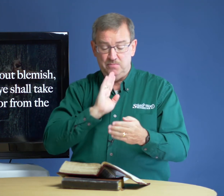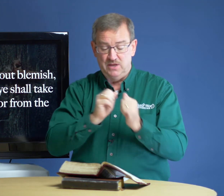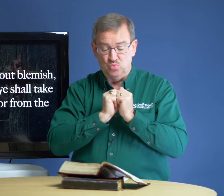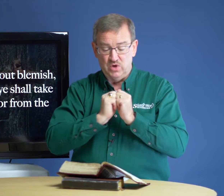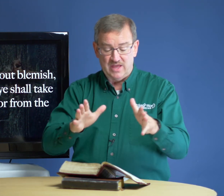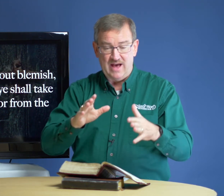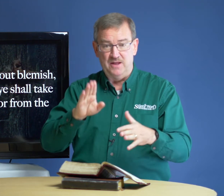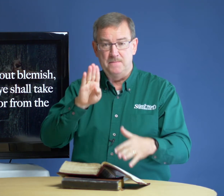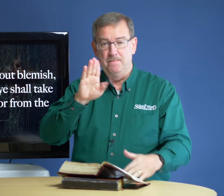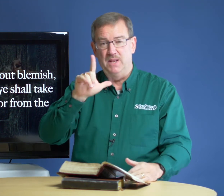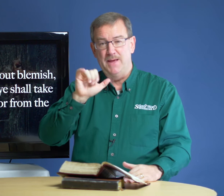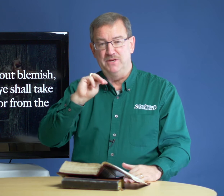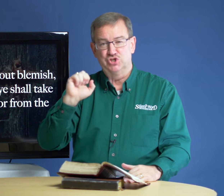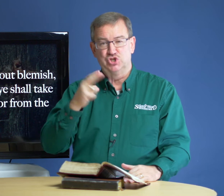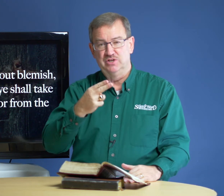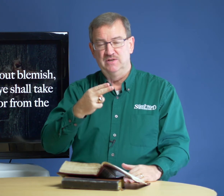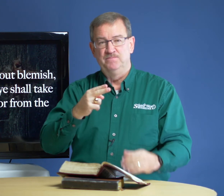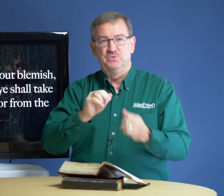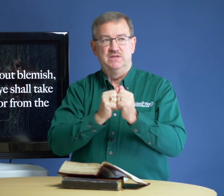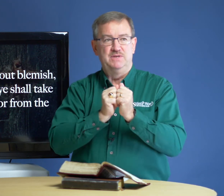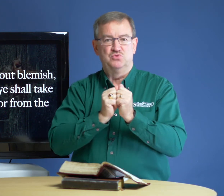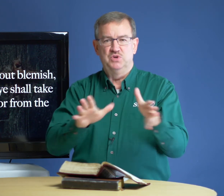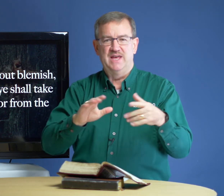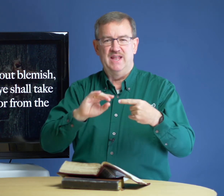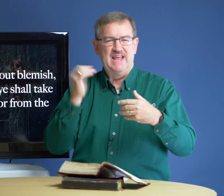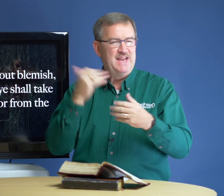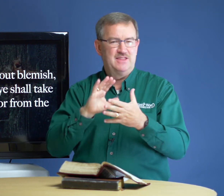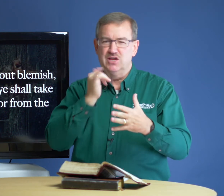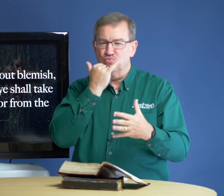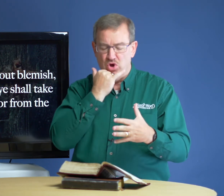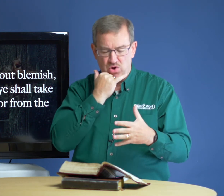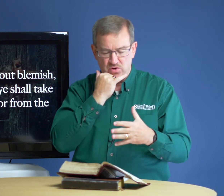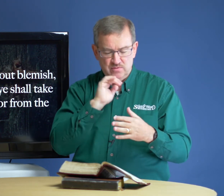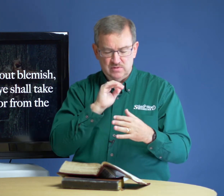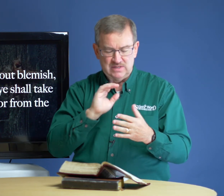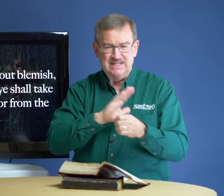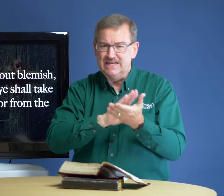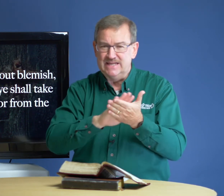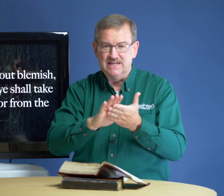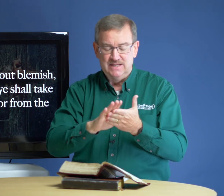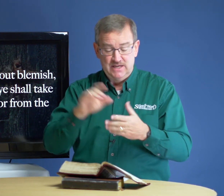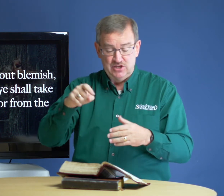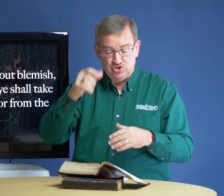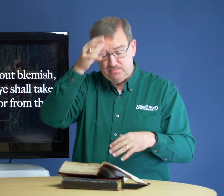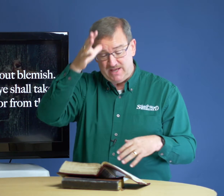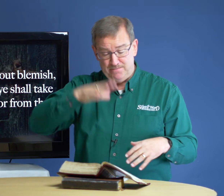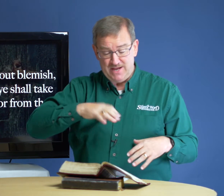be without blemish. It means without anything wrong, clean, it should be a male